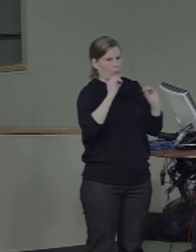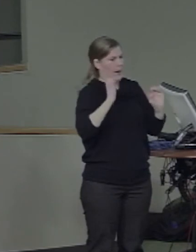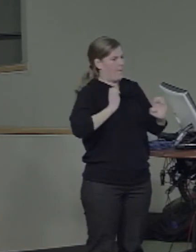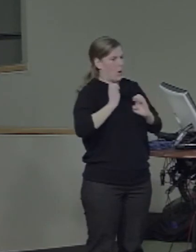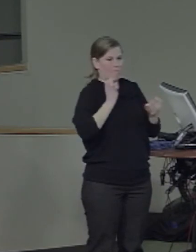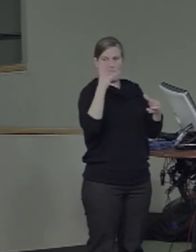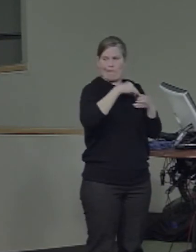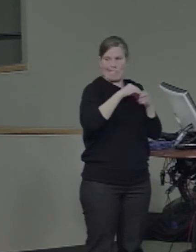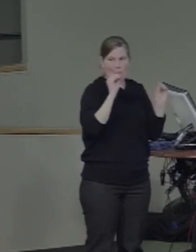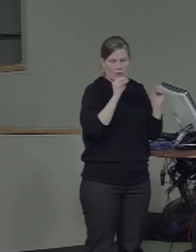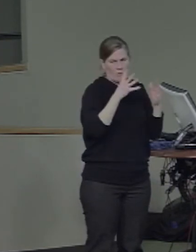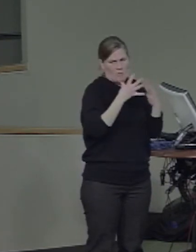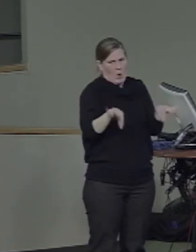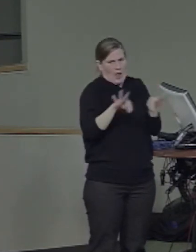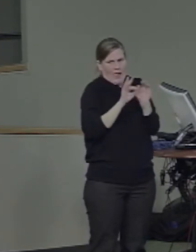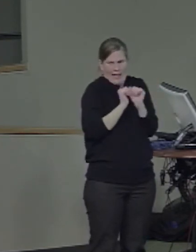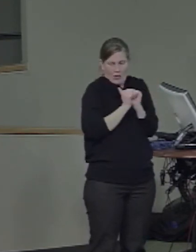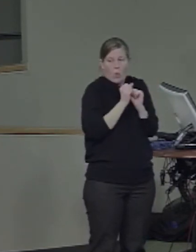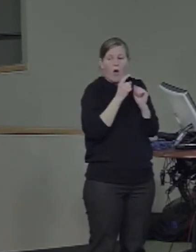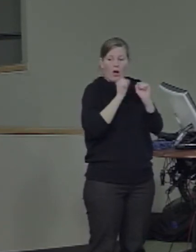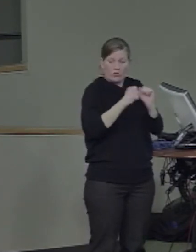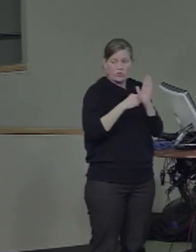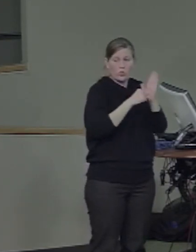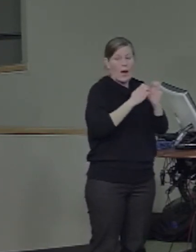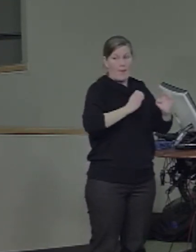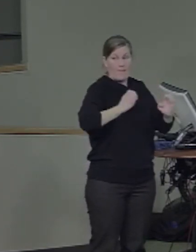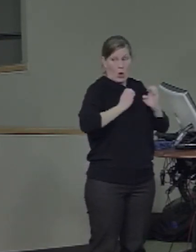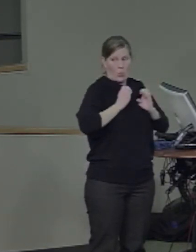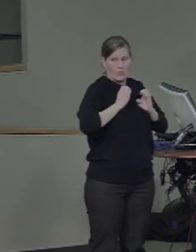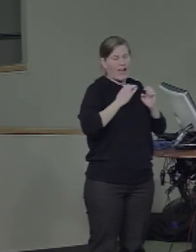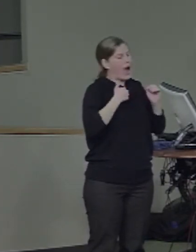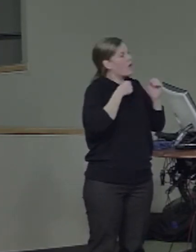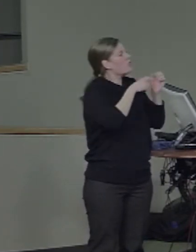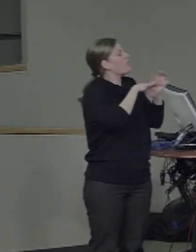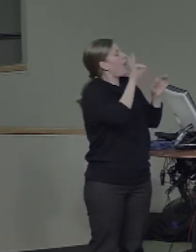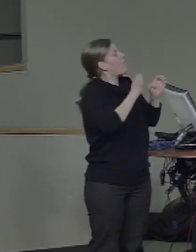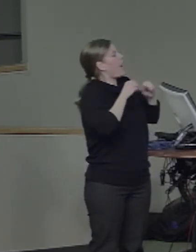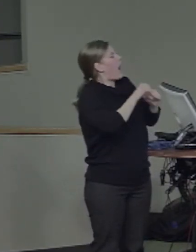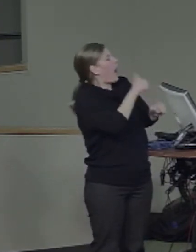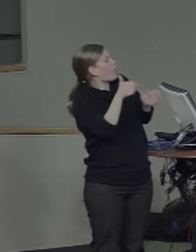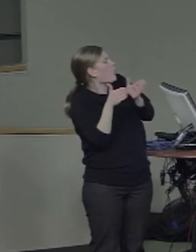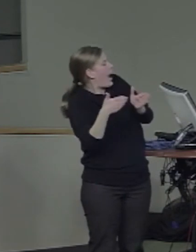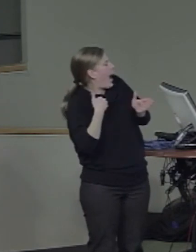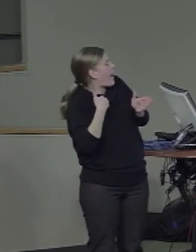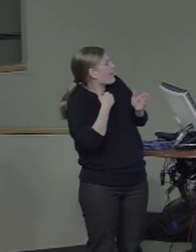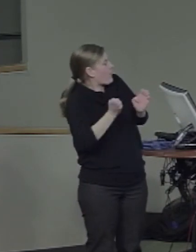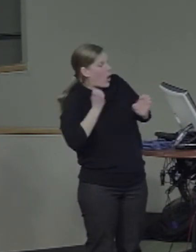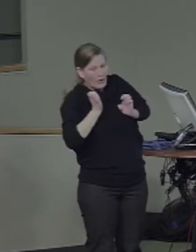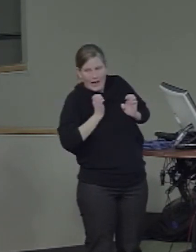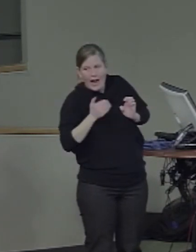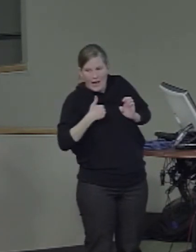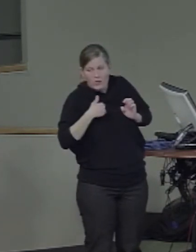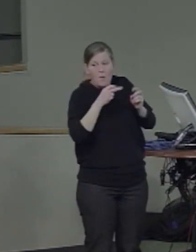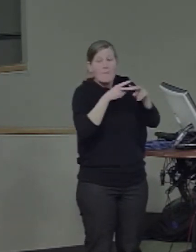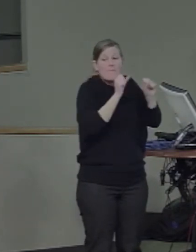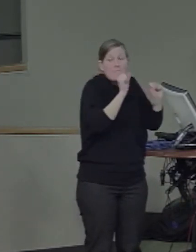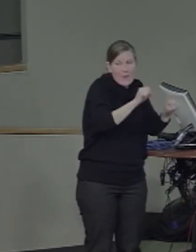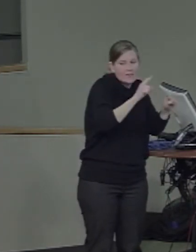information is communicated in other ways. Potentially, then, the demands on central vision are somewhat altered.